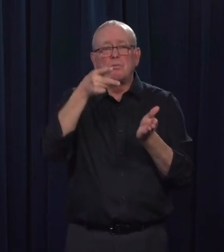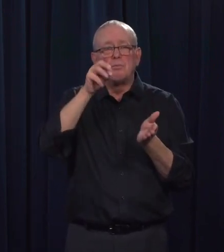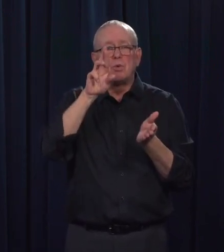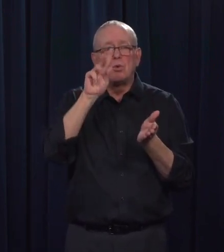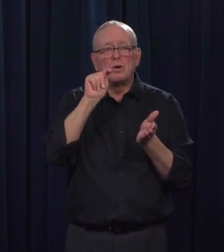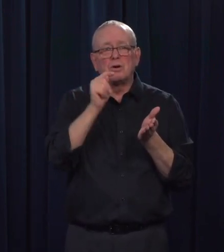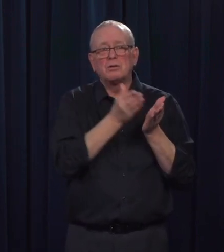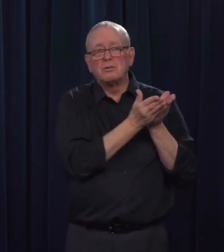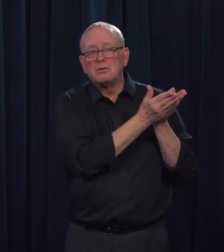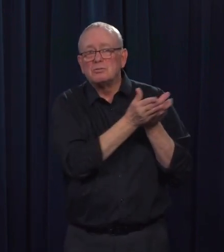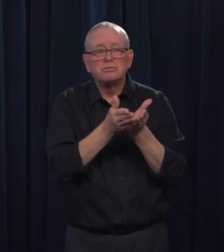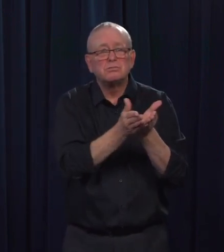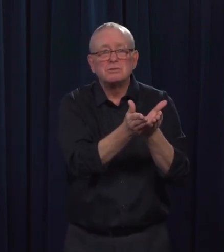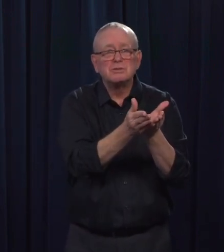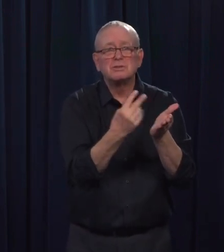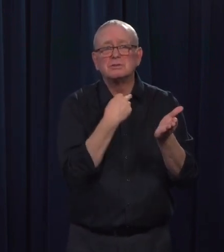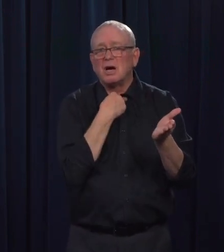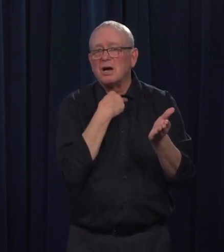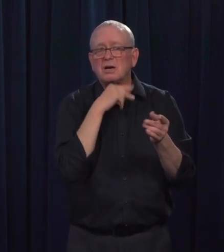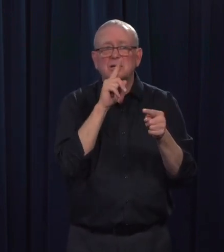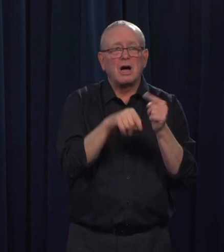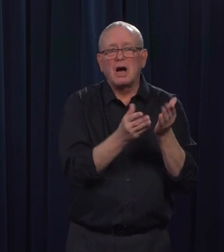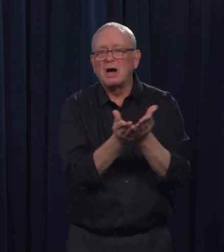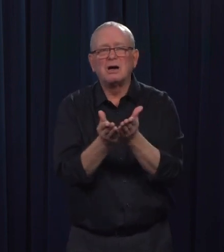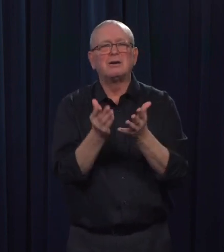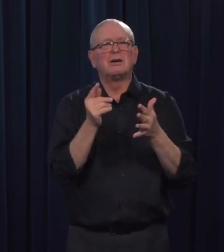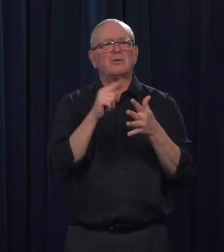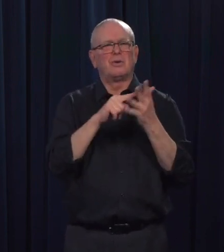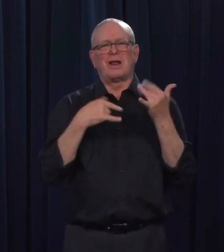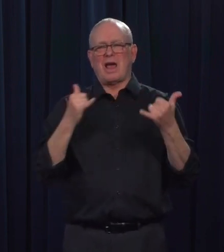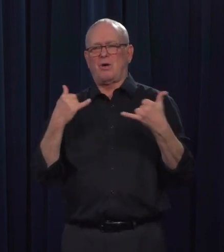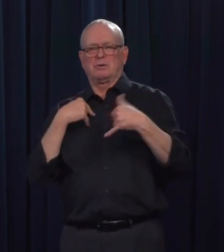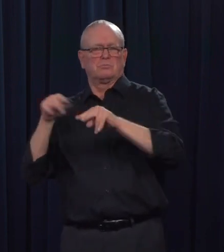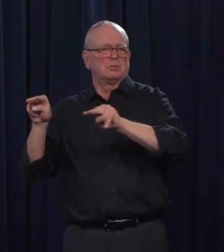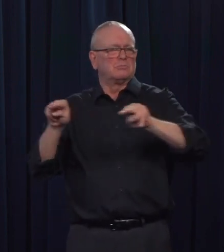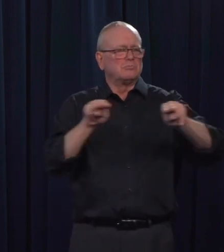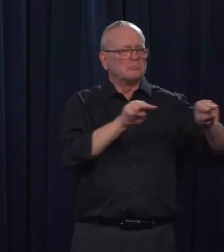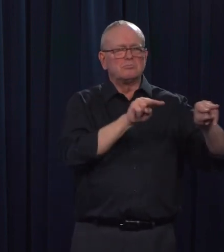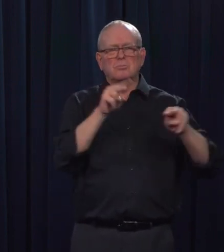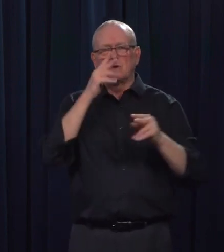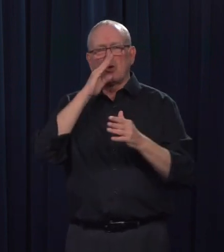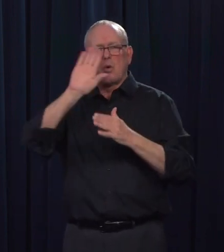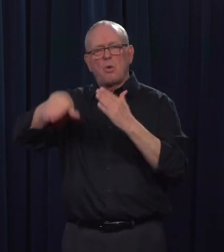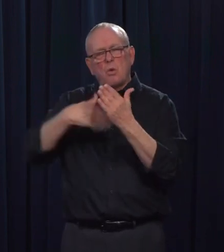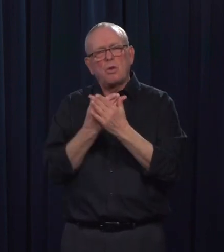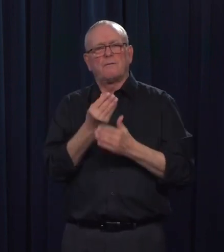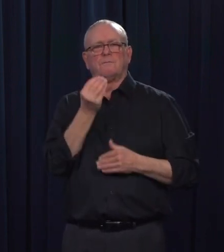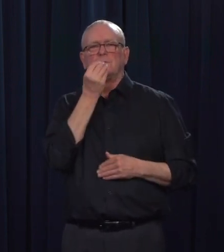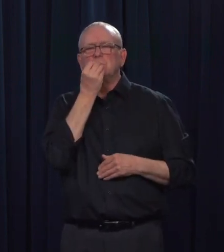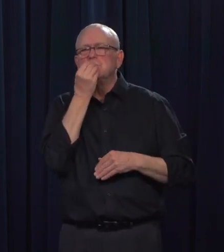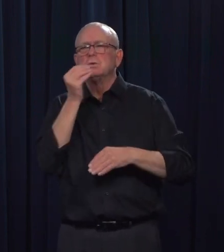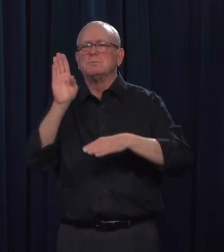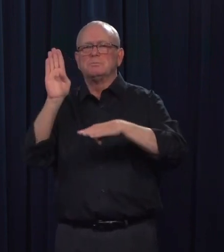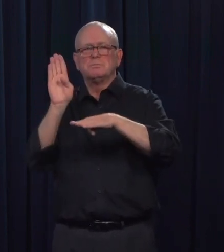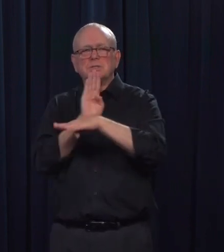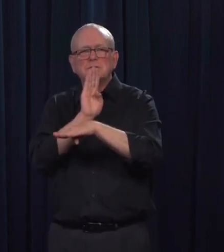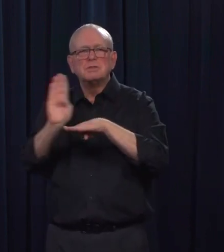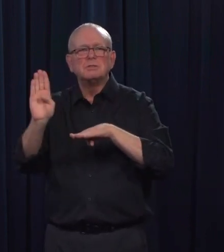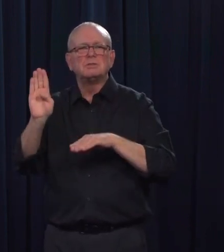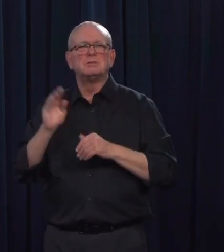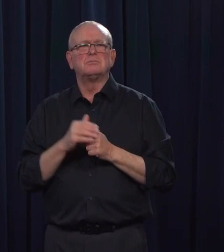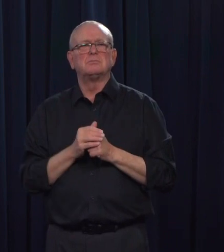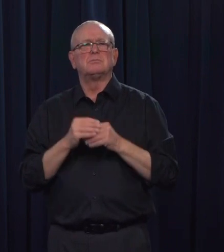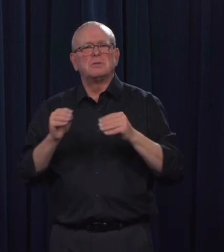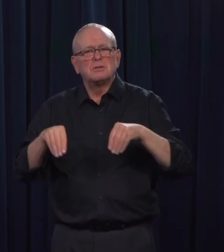the entire supply chain. And so that's why we're doing the extra added efforts of going out and talking to the entire food